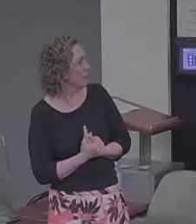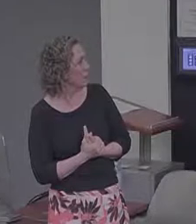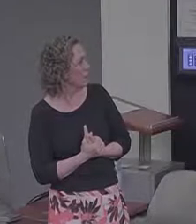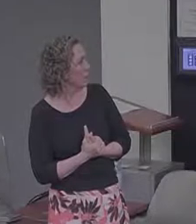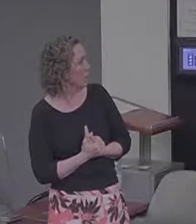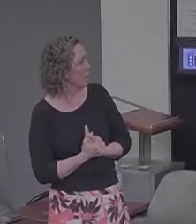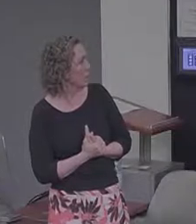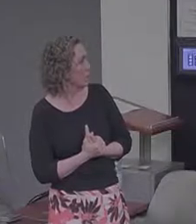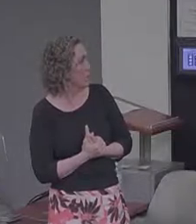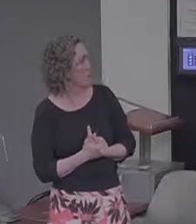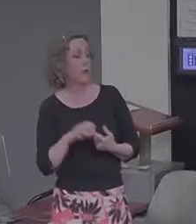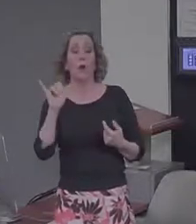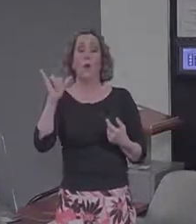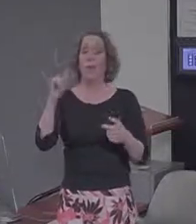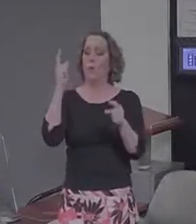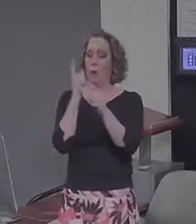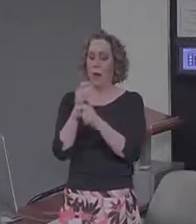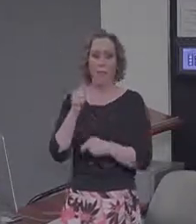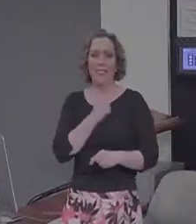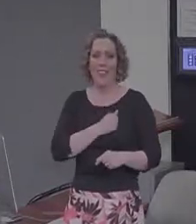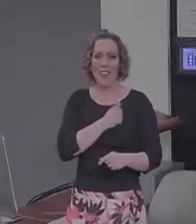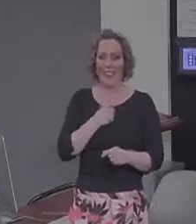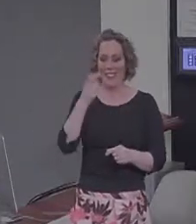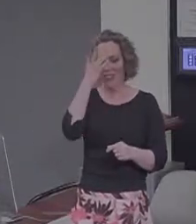Oh, oh, that's right. Sorry, just forgot my slide sequence.